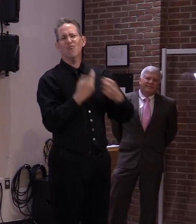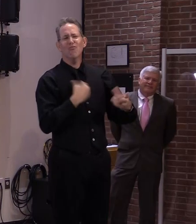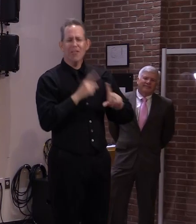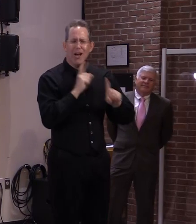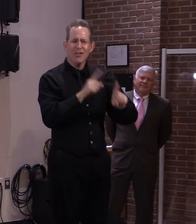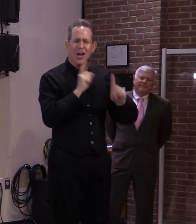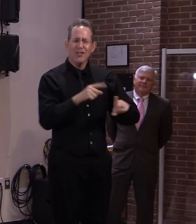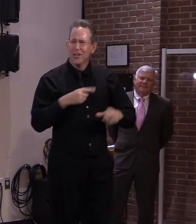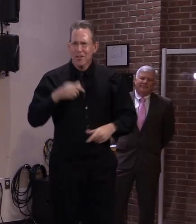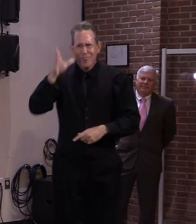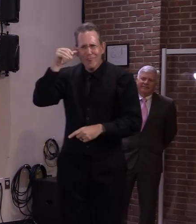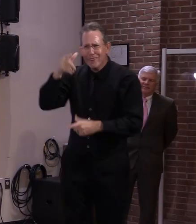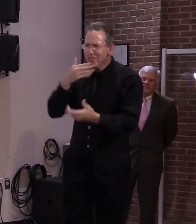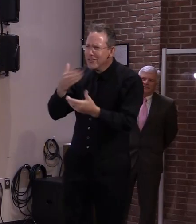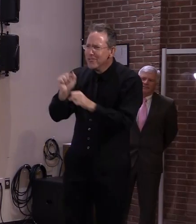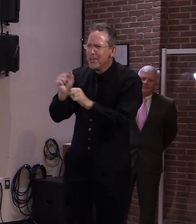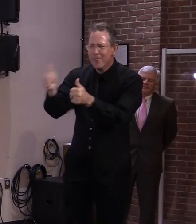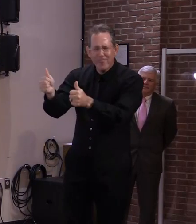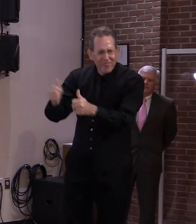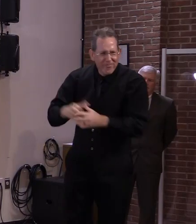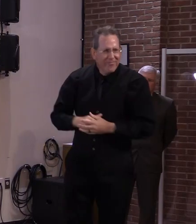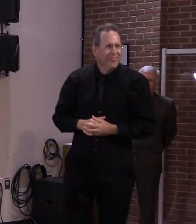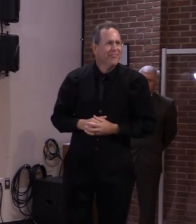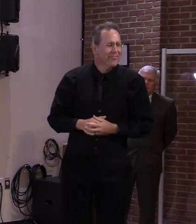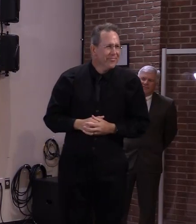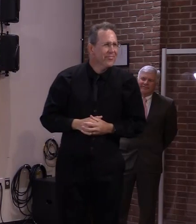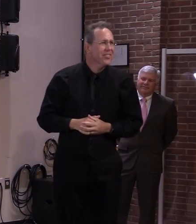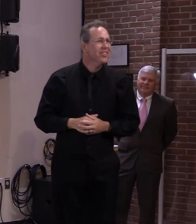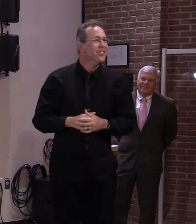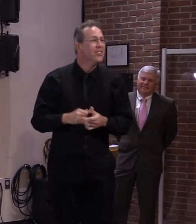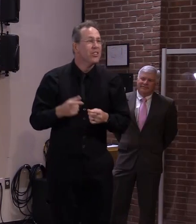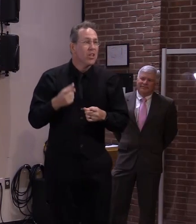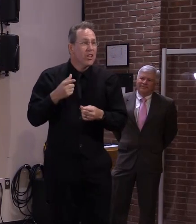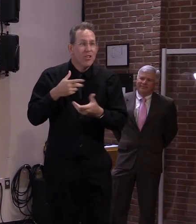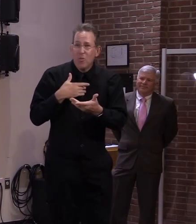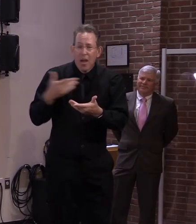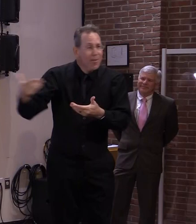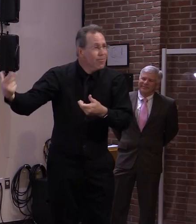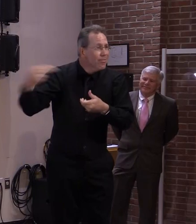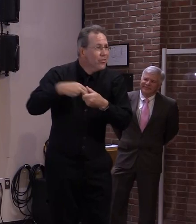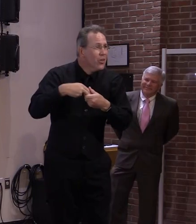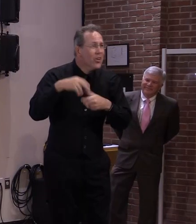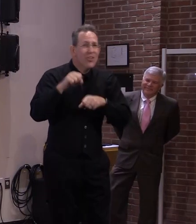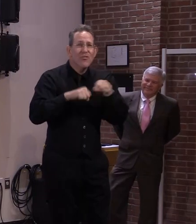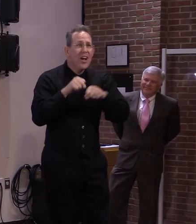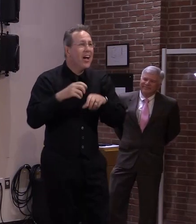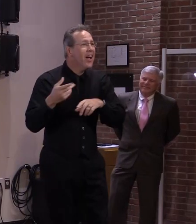you are welcome to ride your bike up to the Champaign Islands anytime you want. Well, I might want to do that. Yeah.